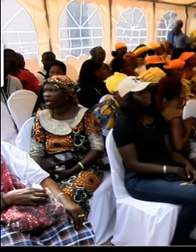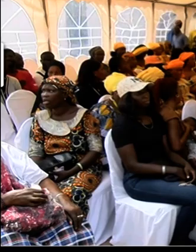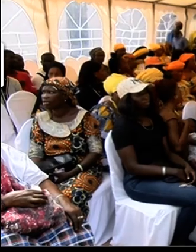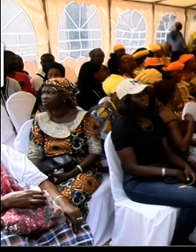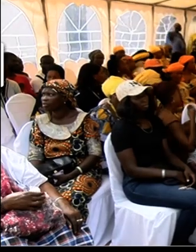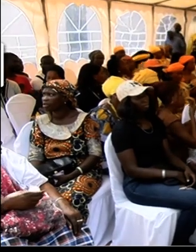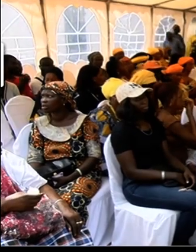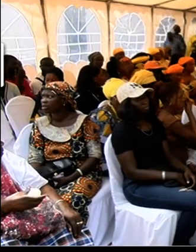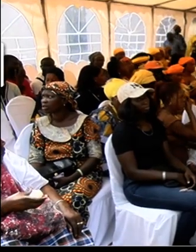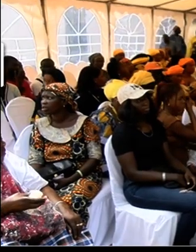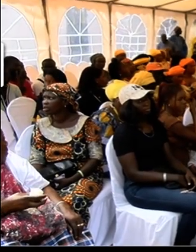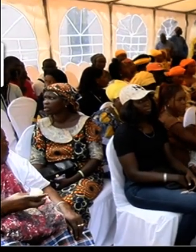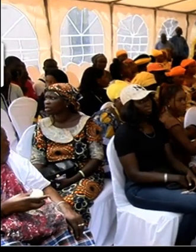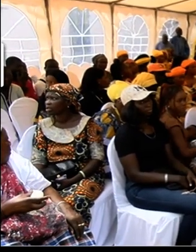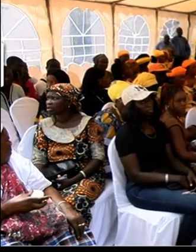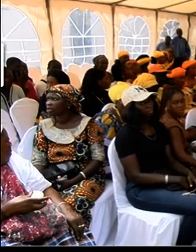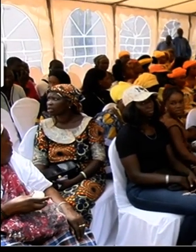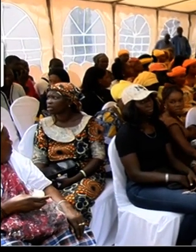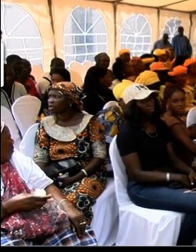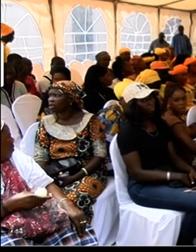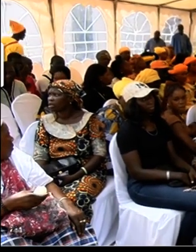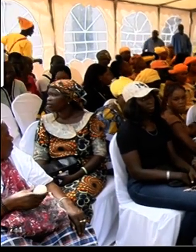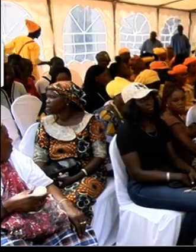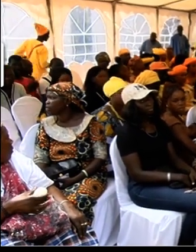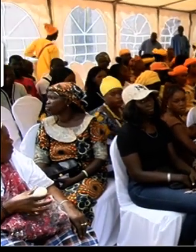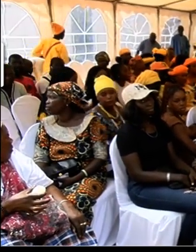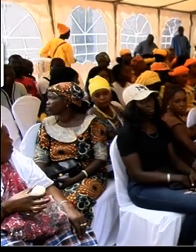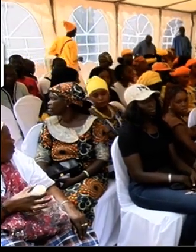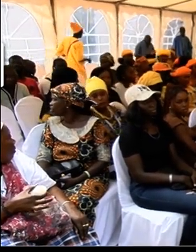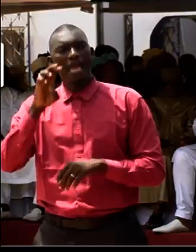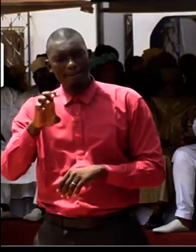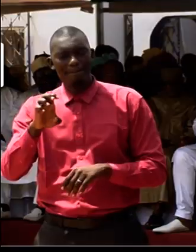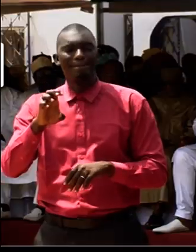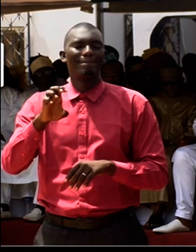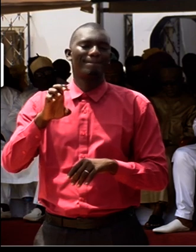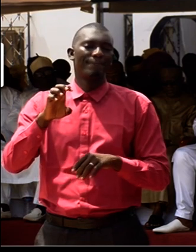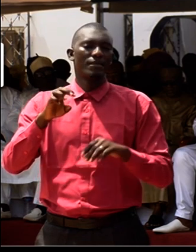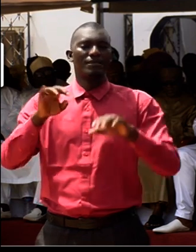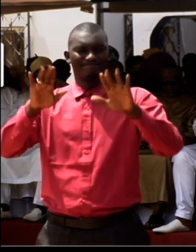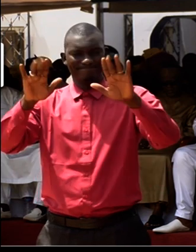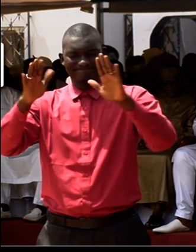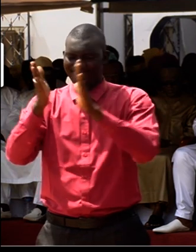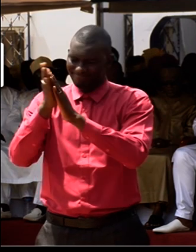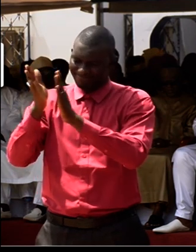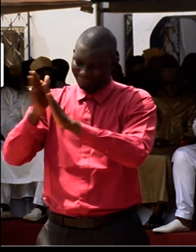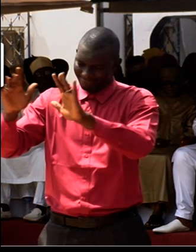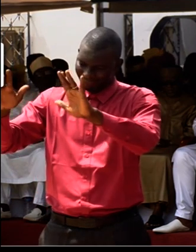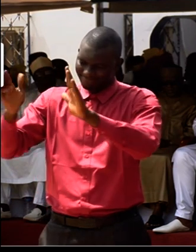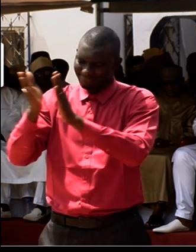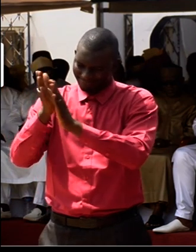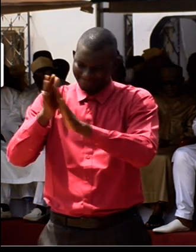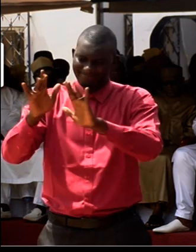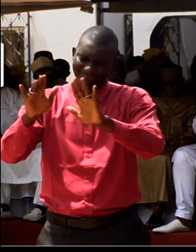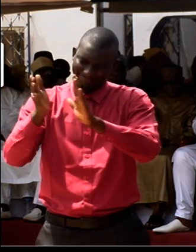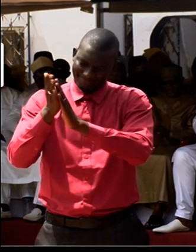our councilors elect for KM and also our mayor elect for KM and wish them a very successful Kenyon